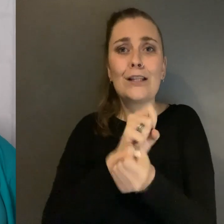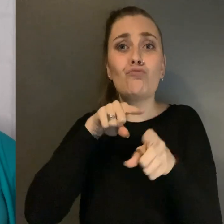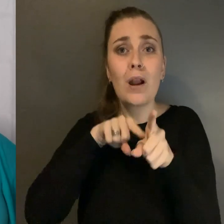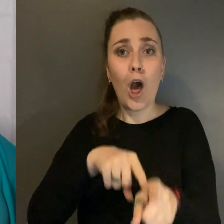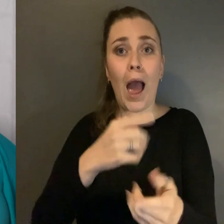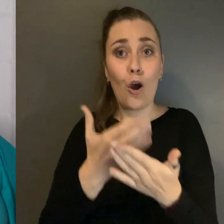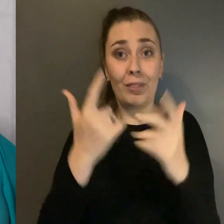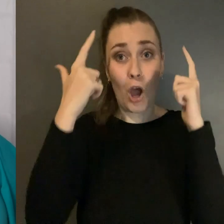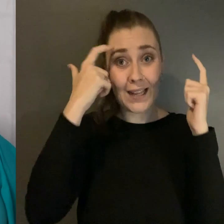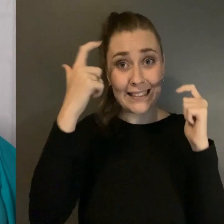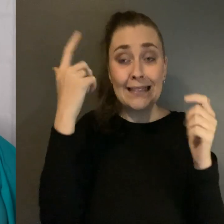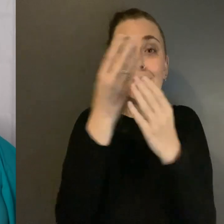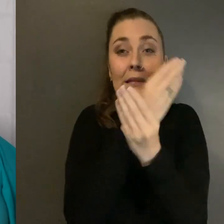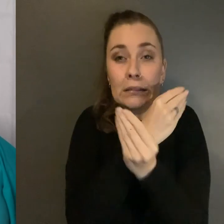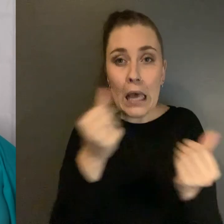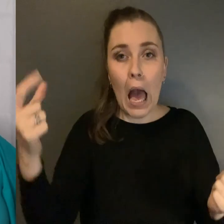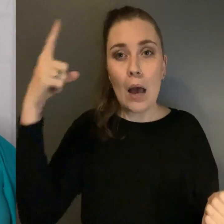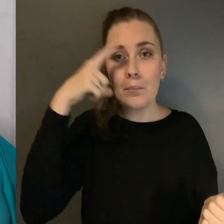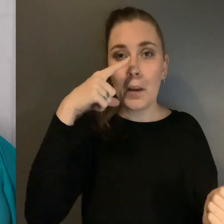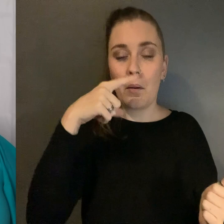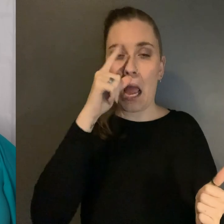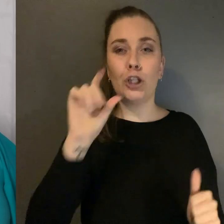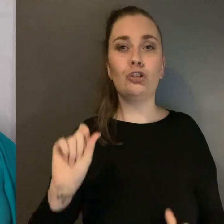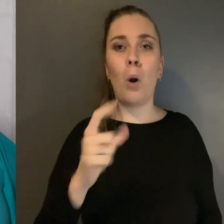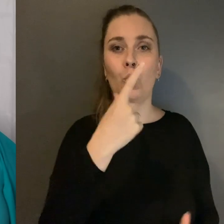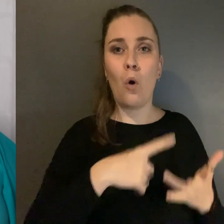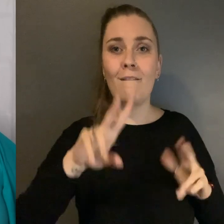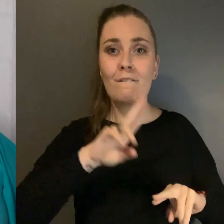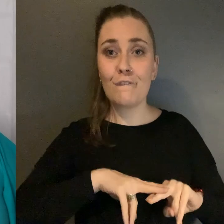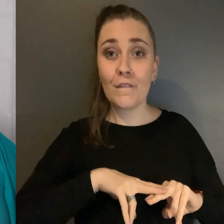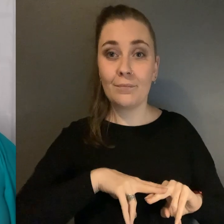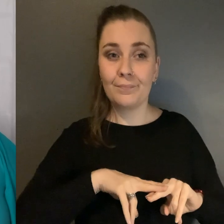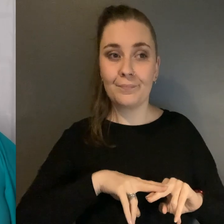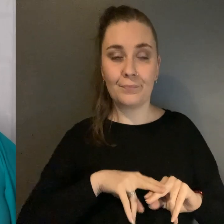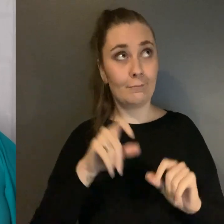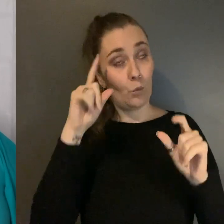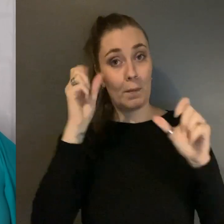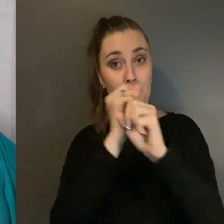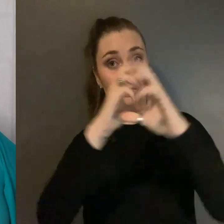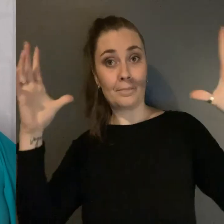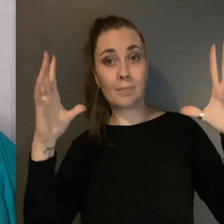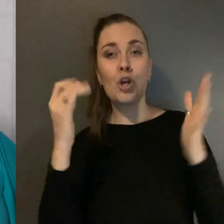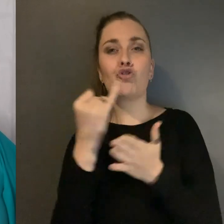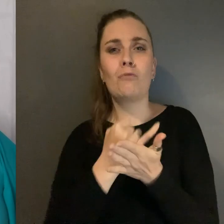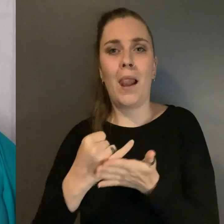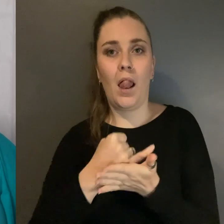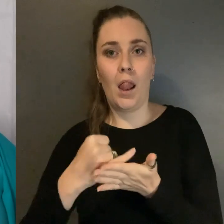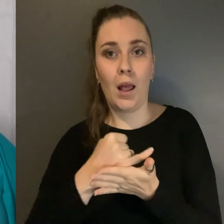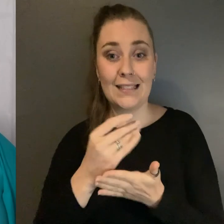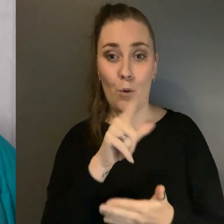idea that some people are disposable The image of the criminal as someone who has forfeited their